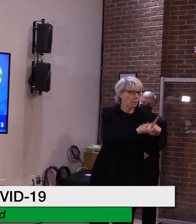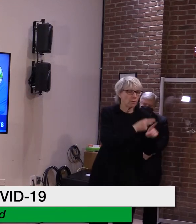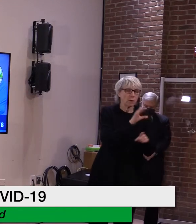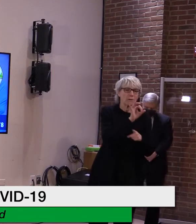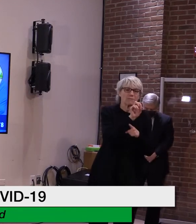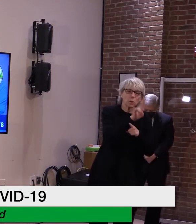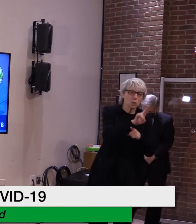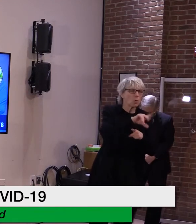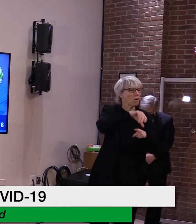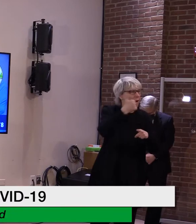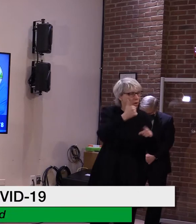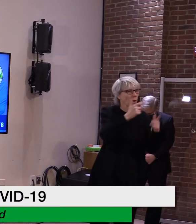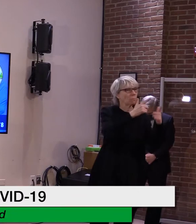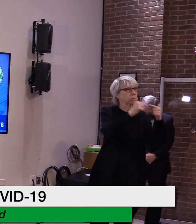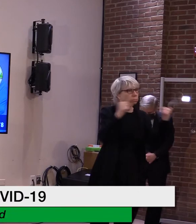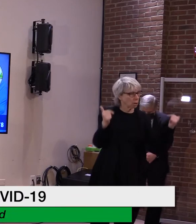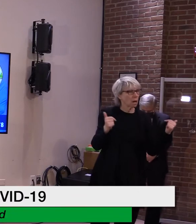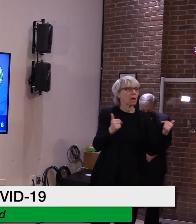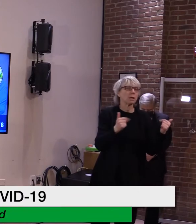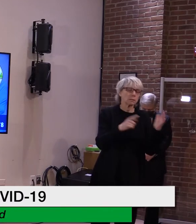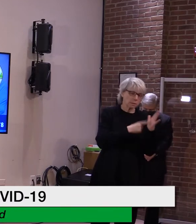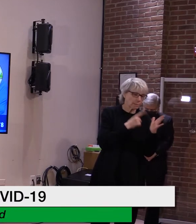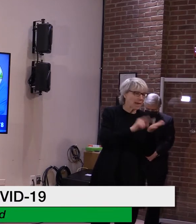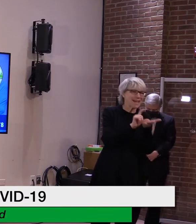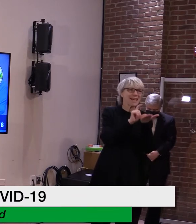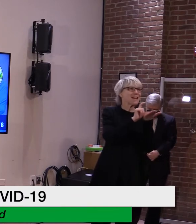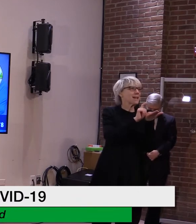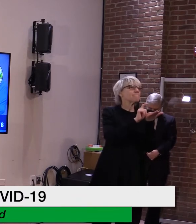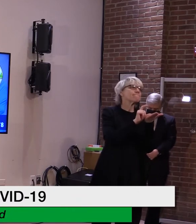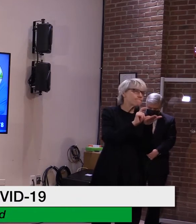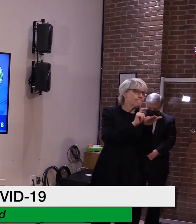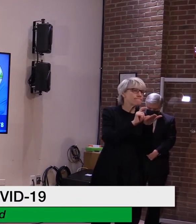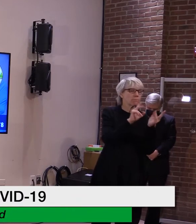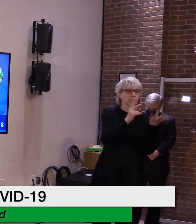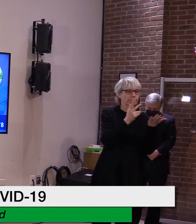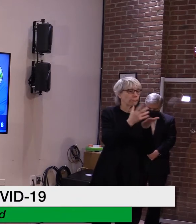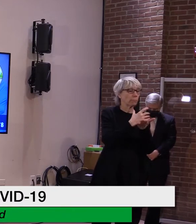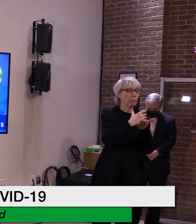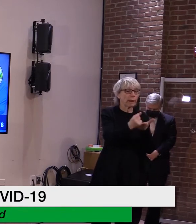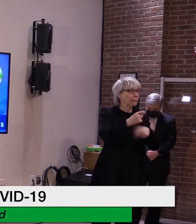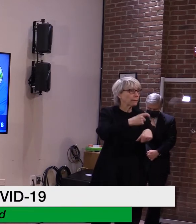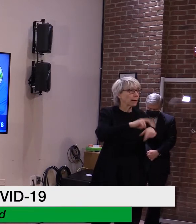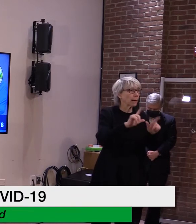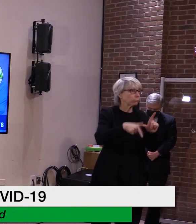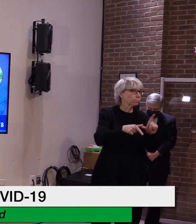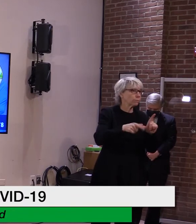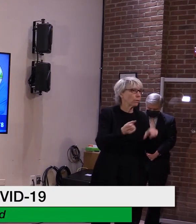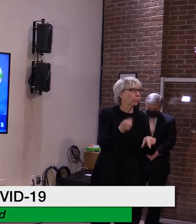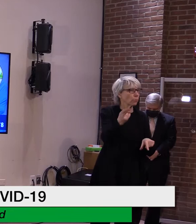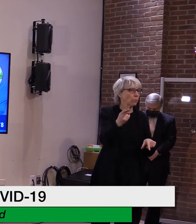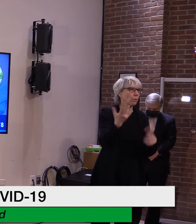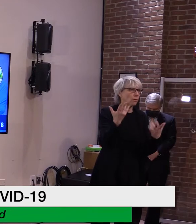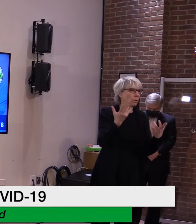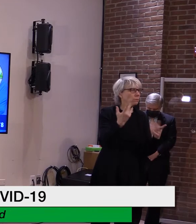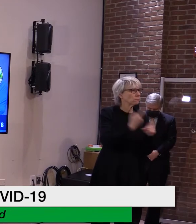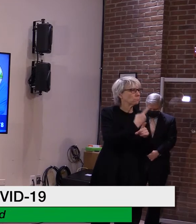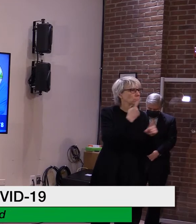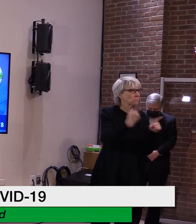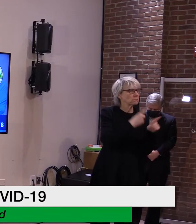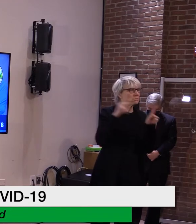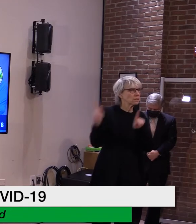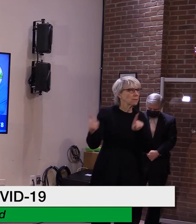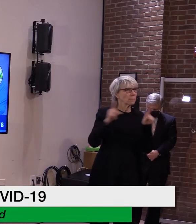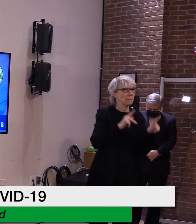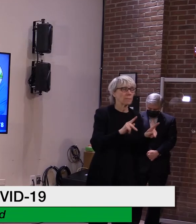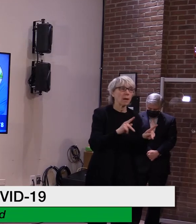to the COVID-19 vaccines, including the time limits on use. There are always errors that result in a lost